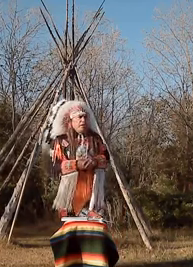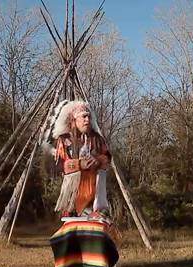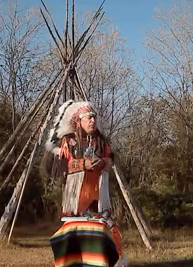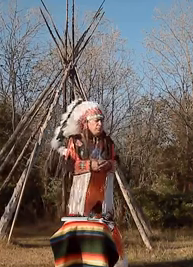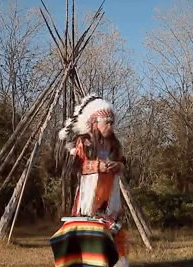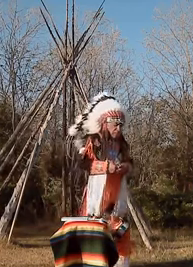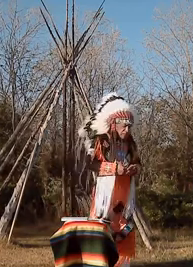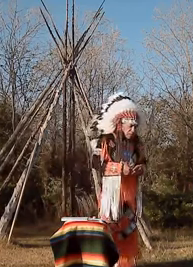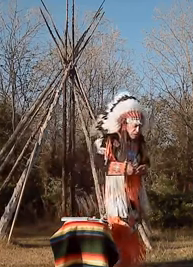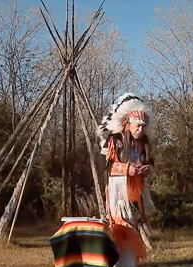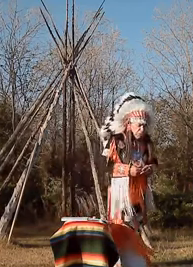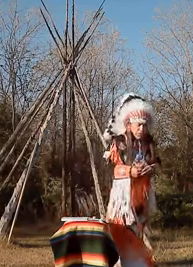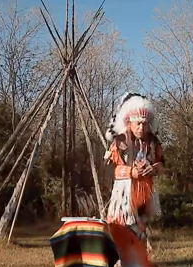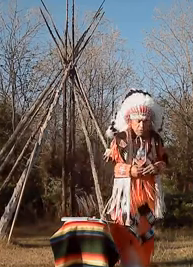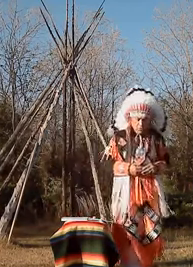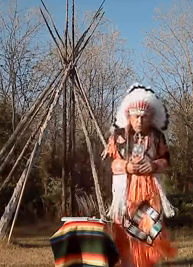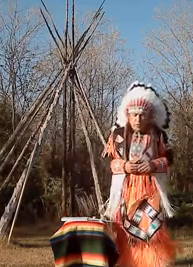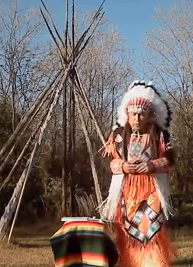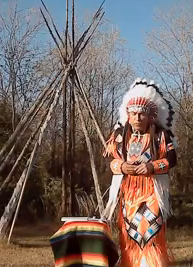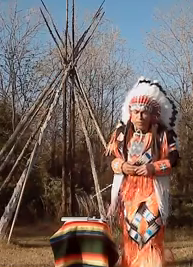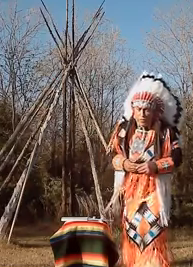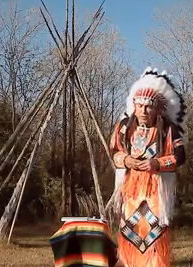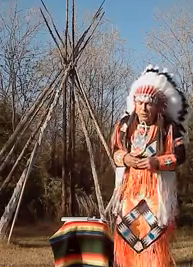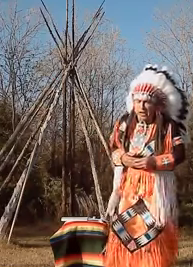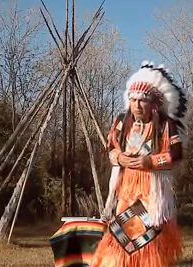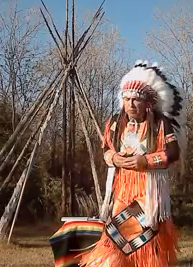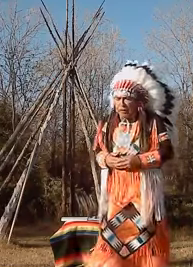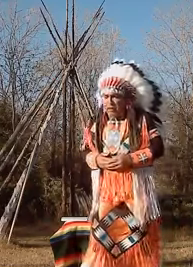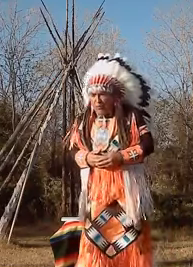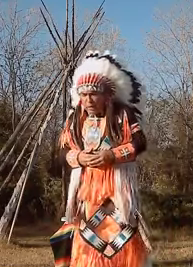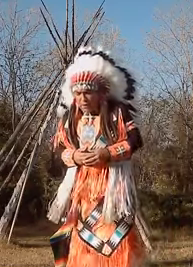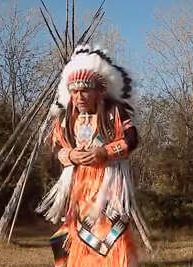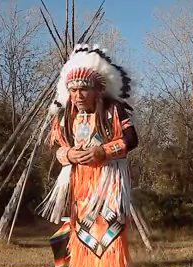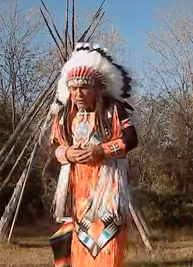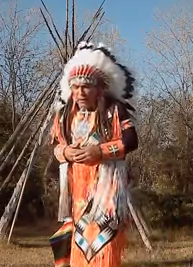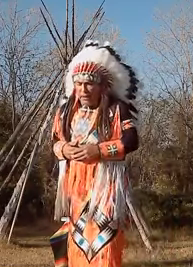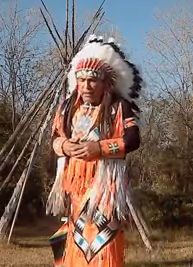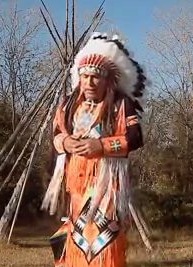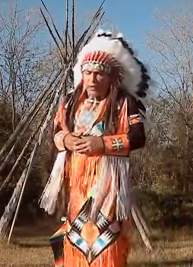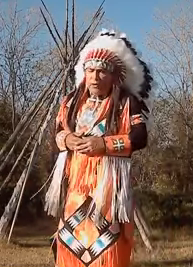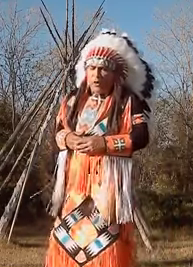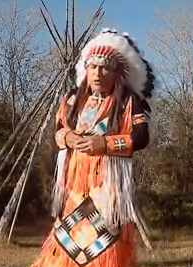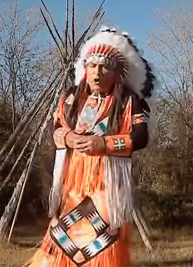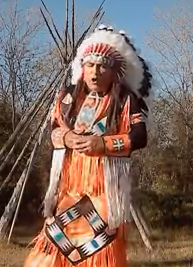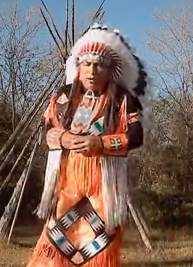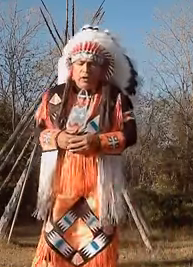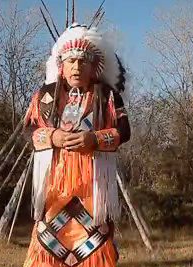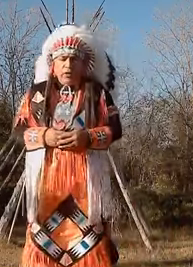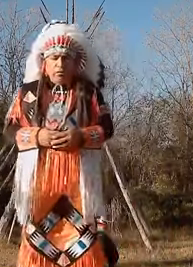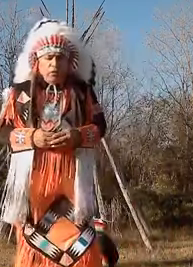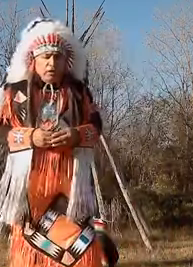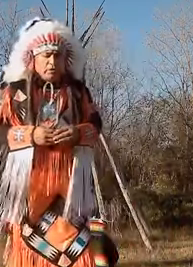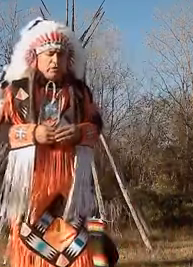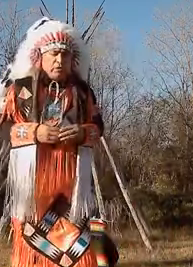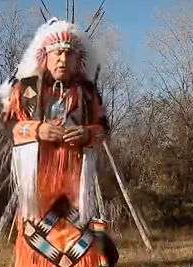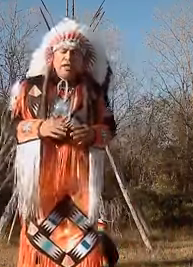This month here, November, is Native American month. Here in Oklahoma, there were once 39